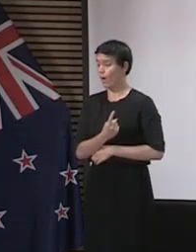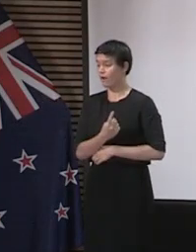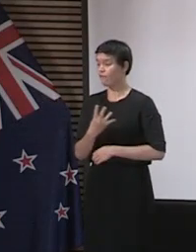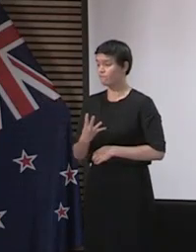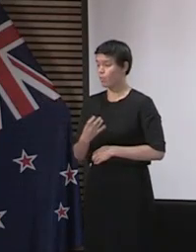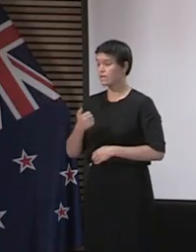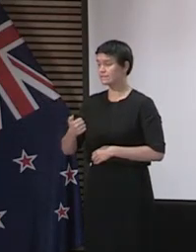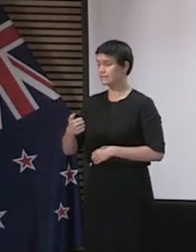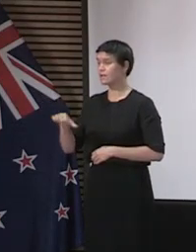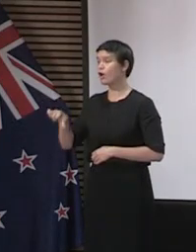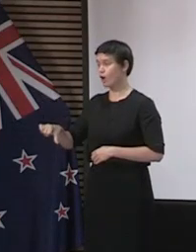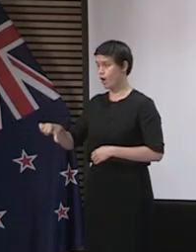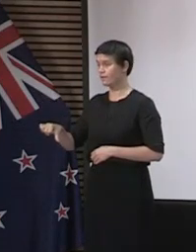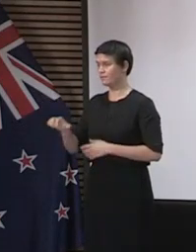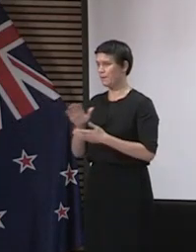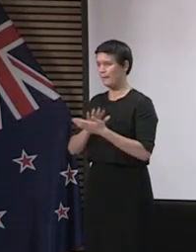of one.